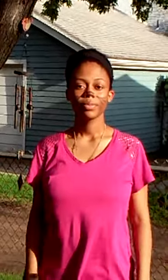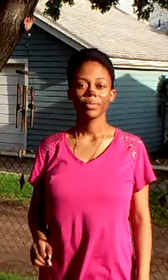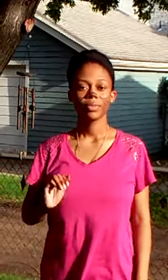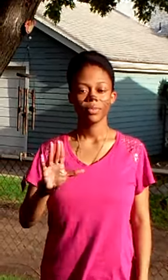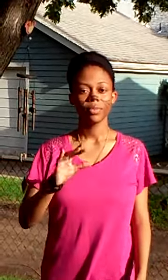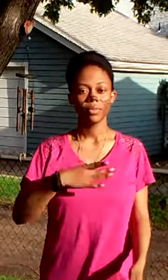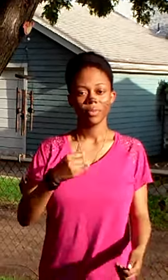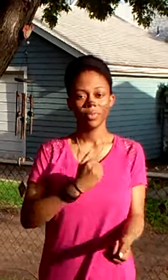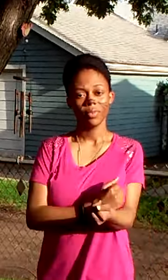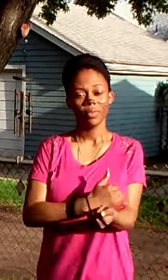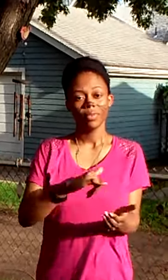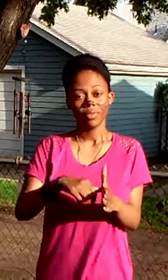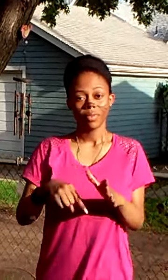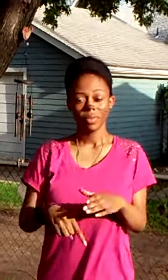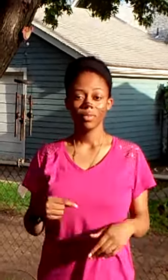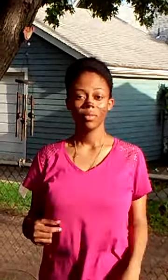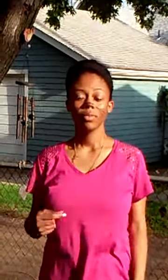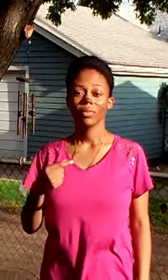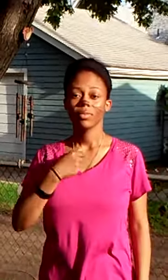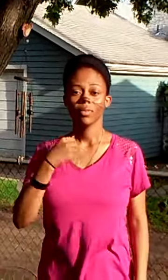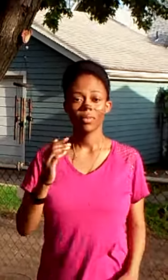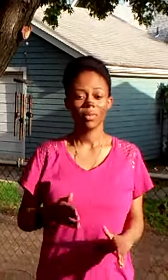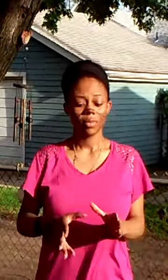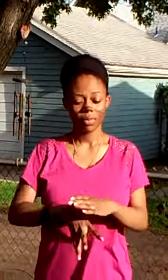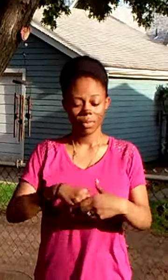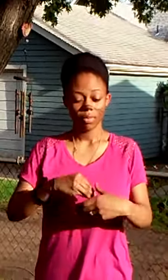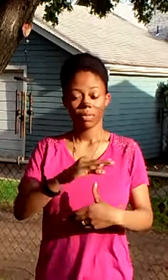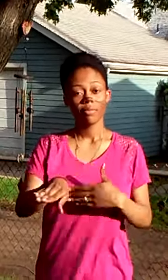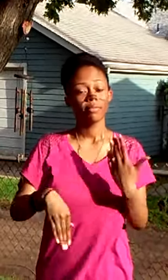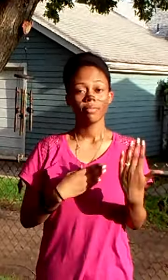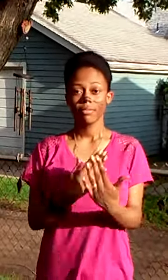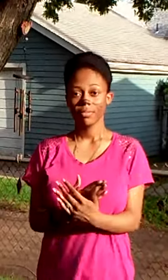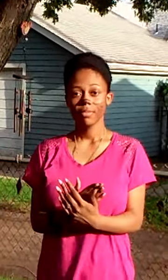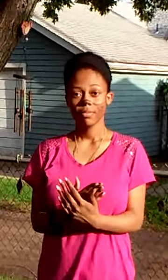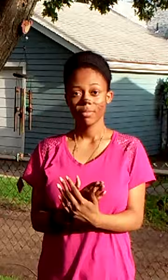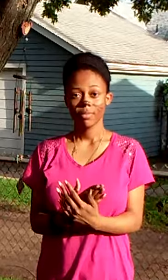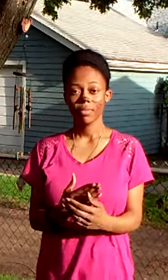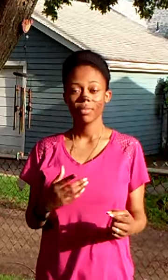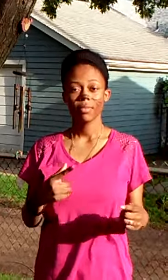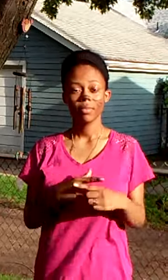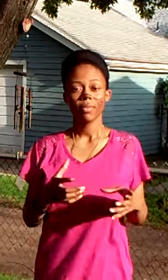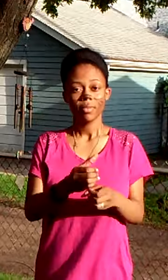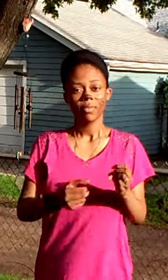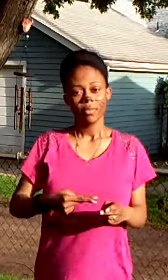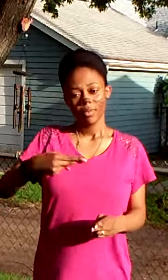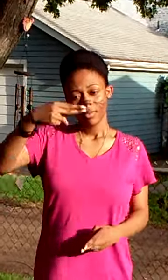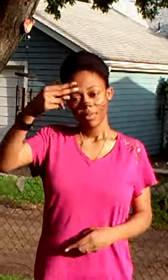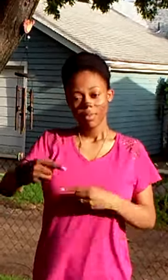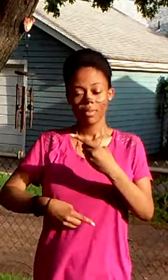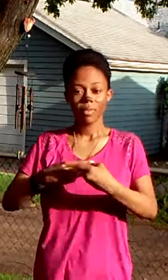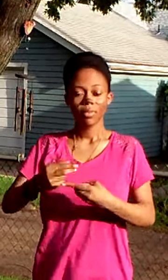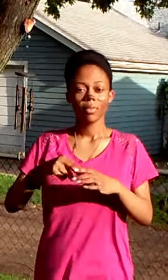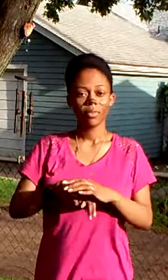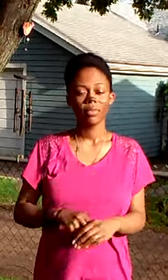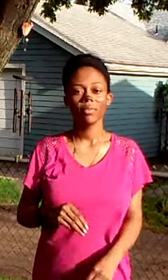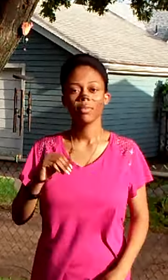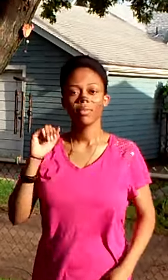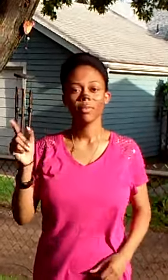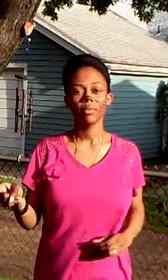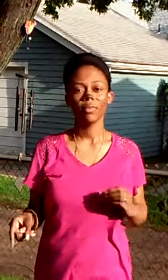feel like a joke that's killing me I cut you out entirely I'm going to so hard when I'm inside you